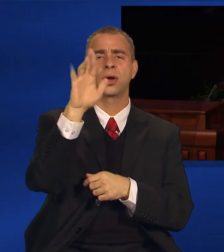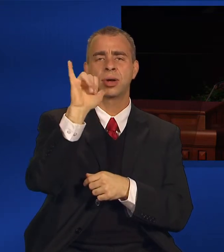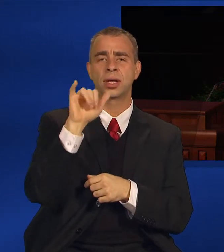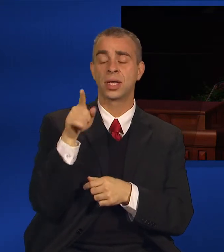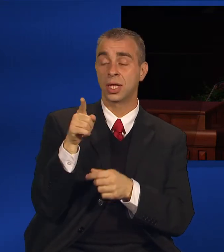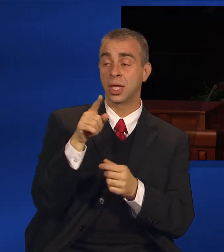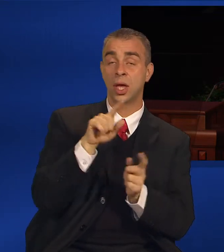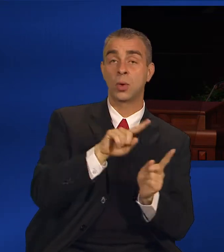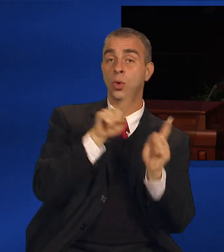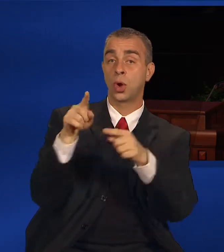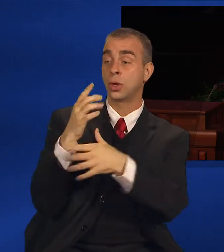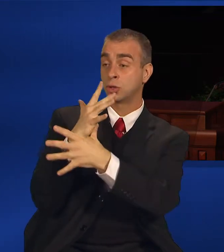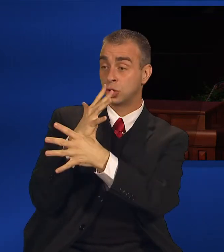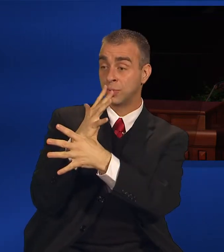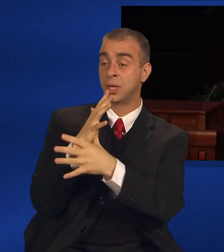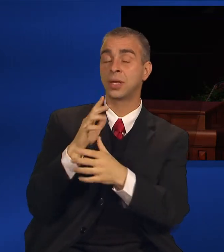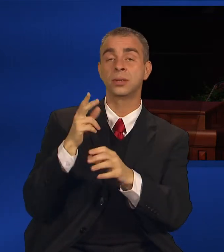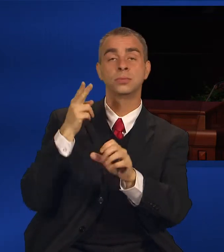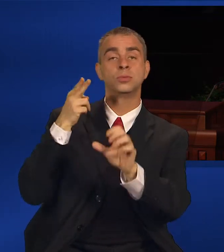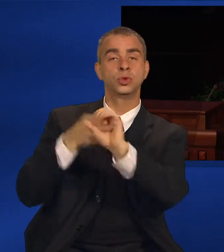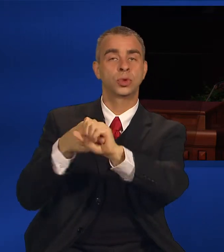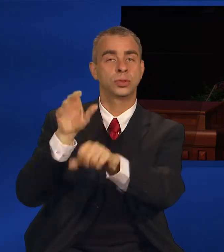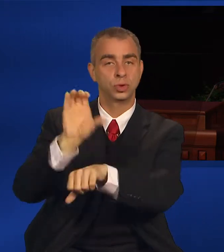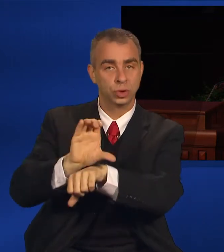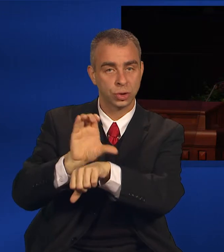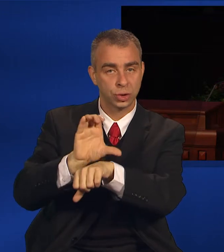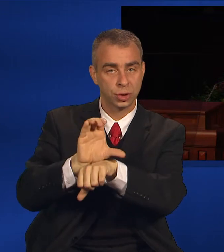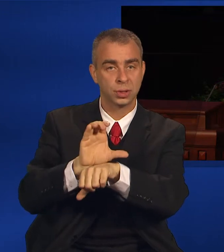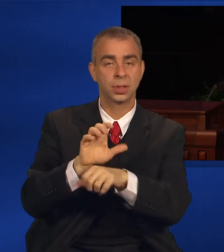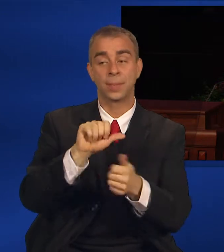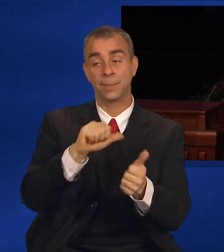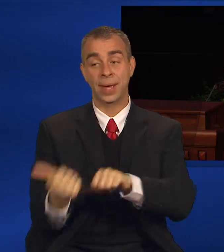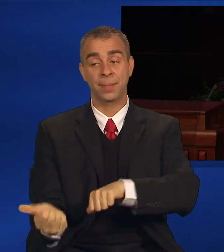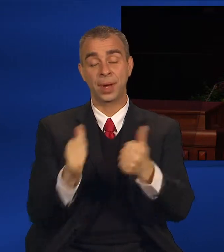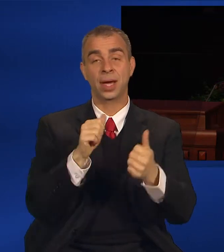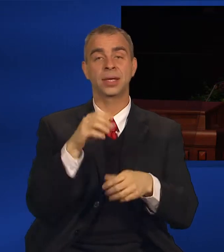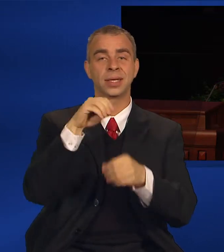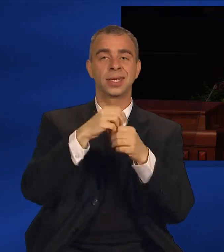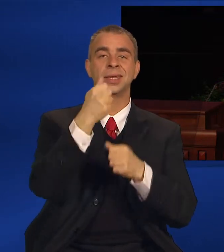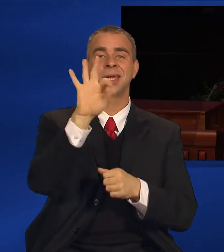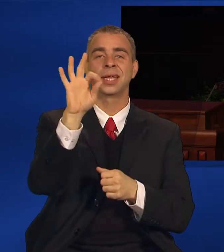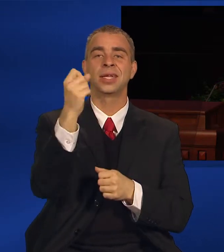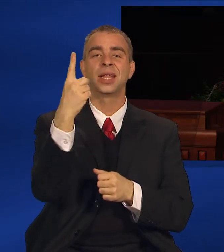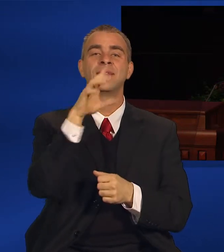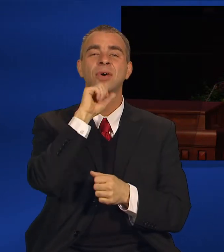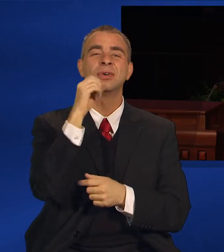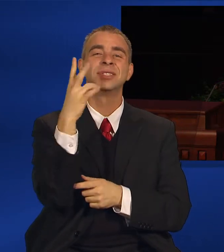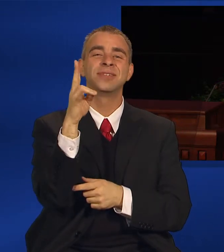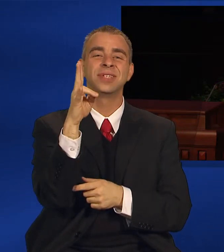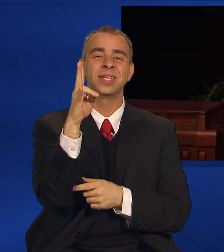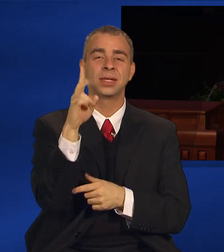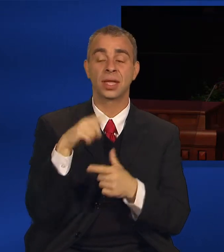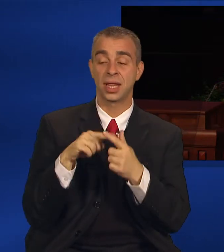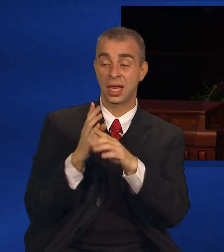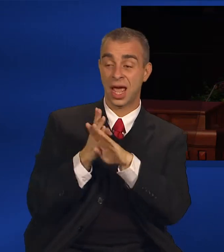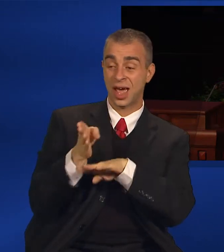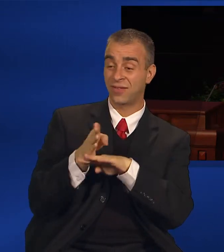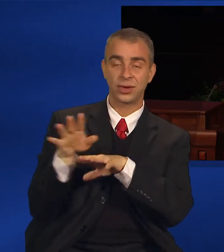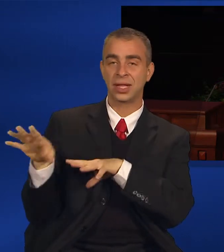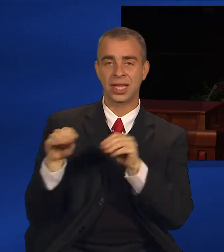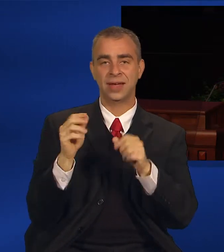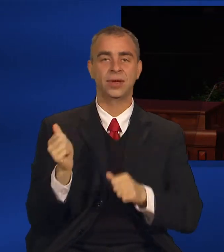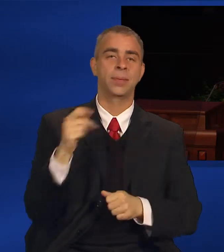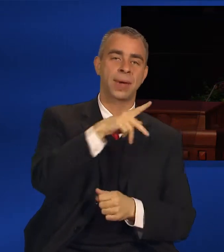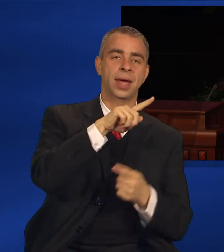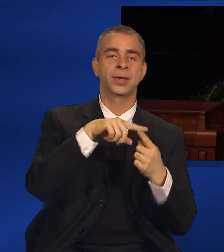there in 1911 at the age of 17. Not too long afterward, he returned to Hungary.